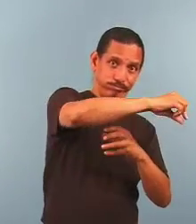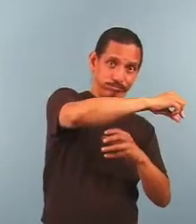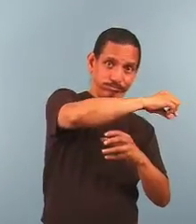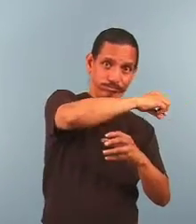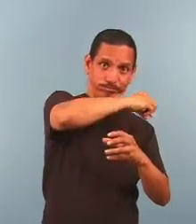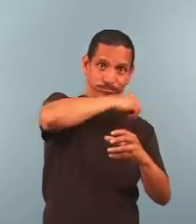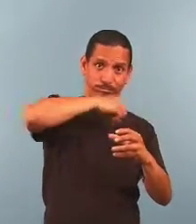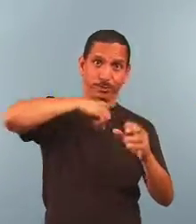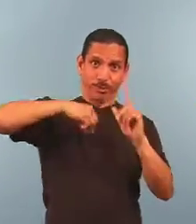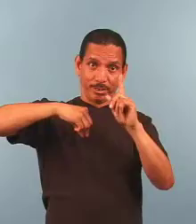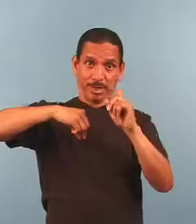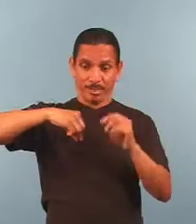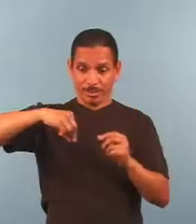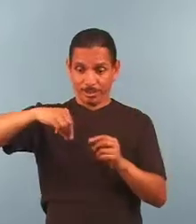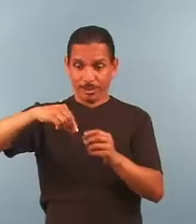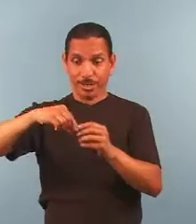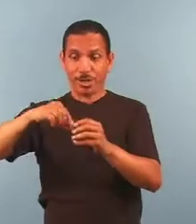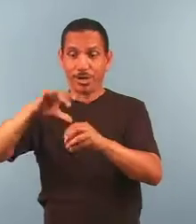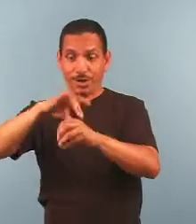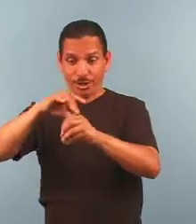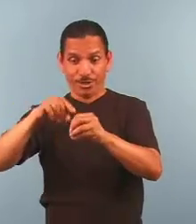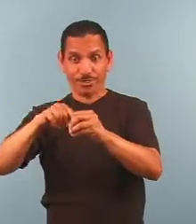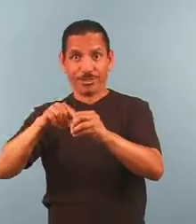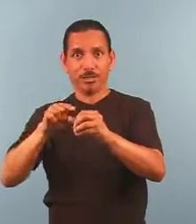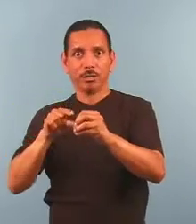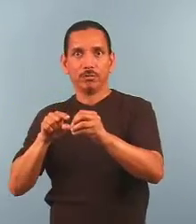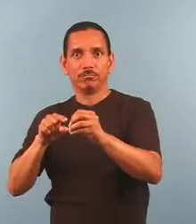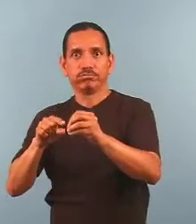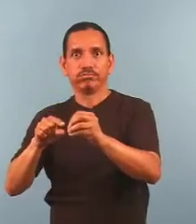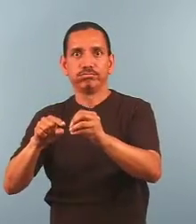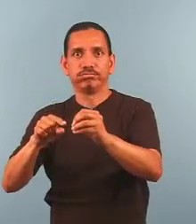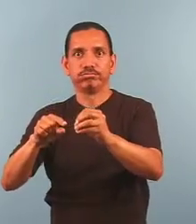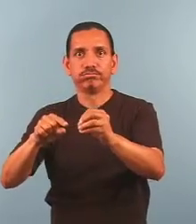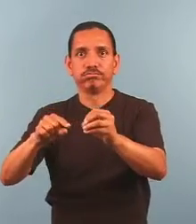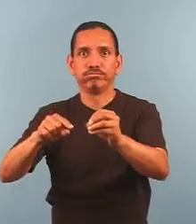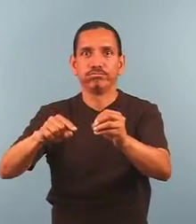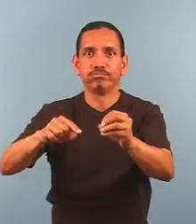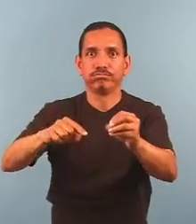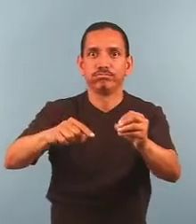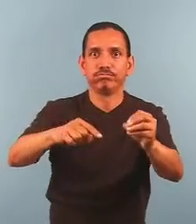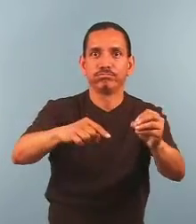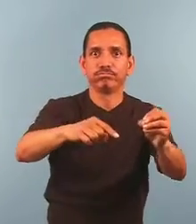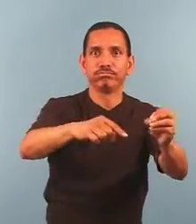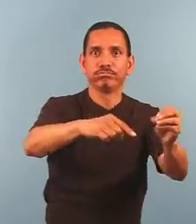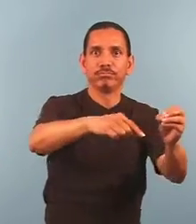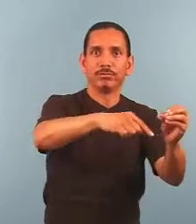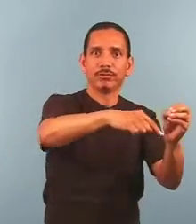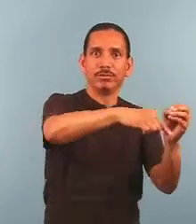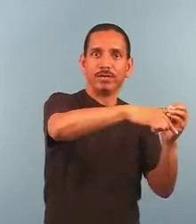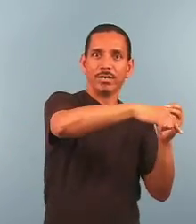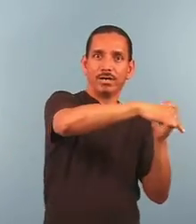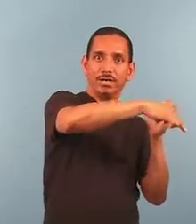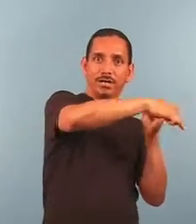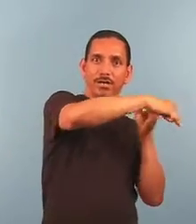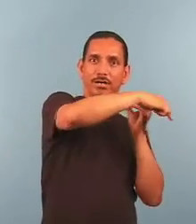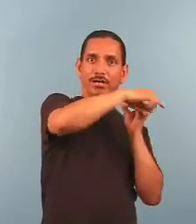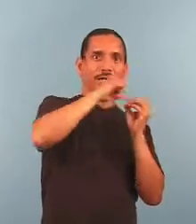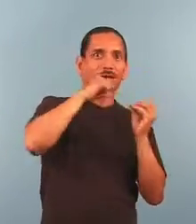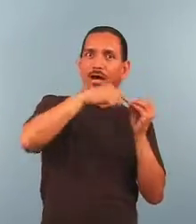drifts away from the Earth as it follows Earth's orbit around the Sun.